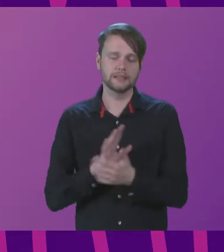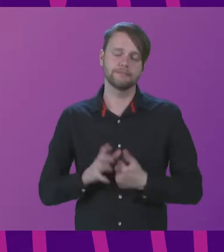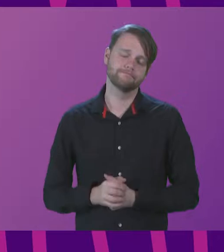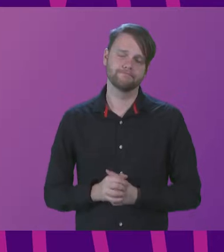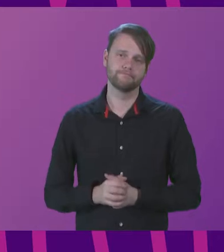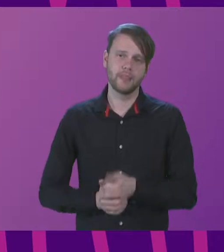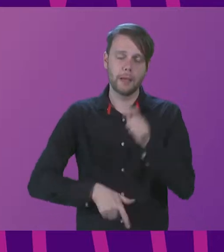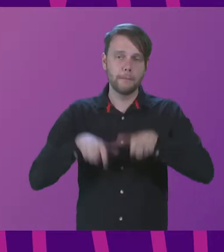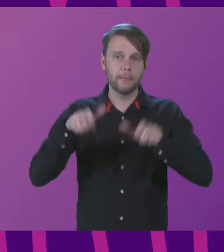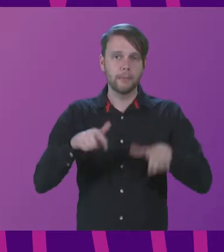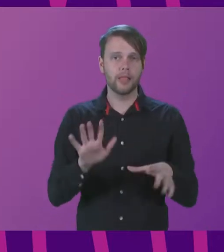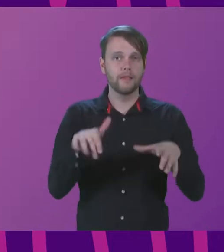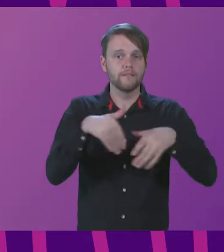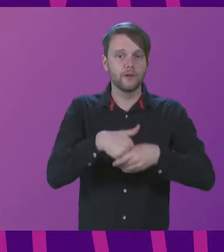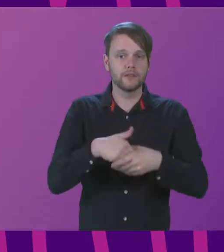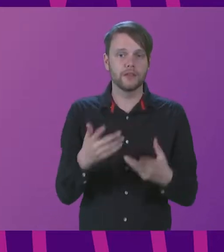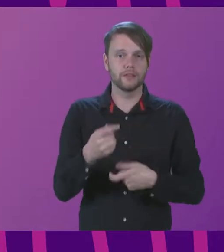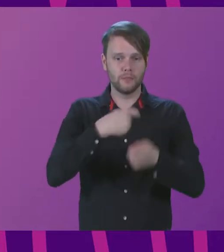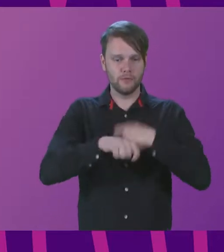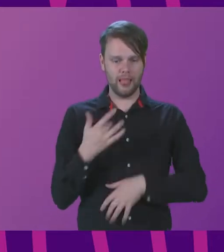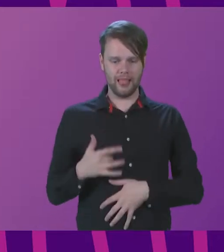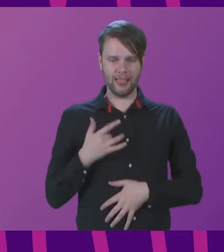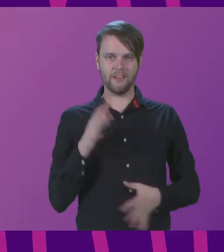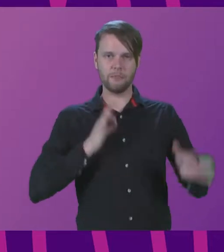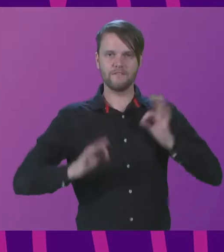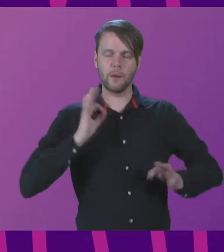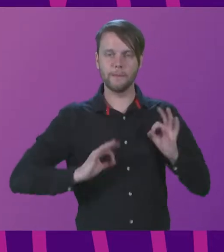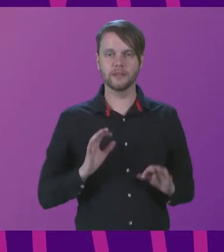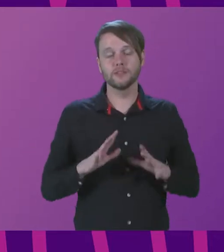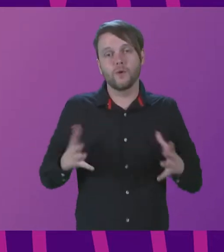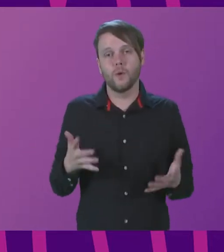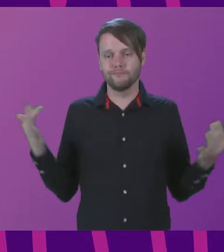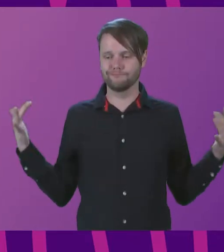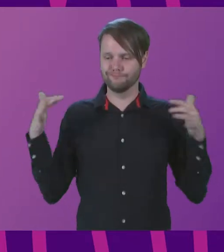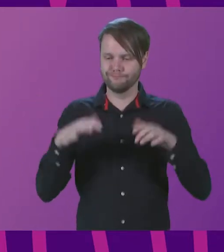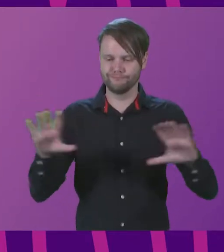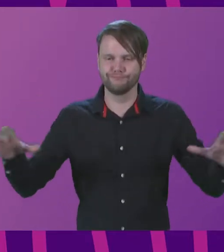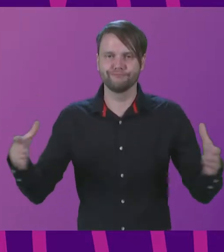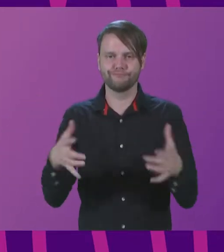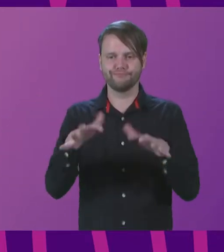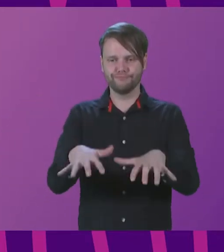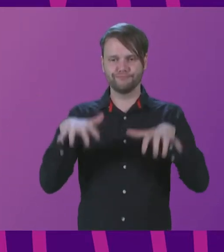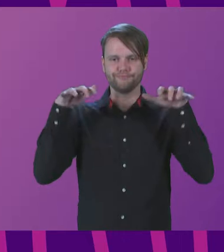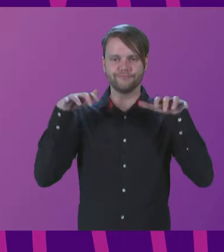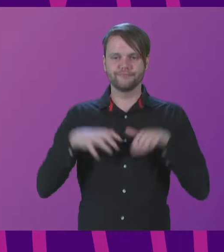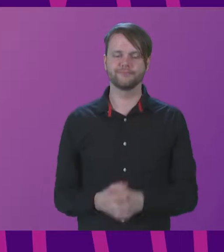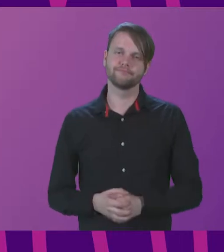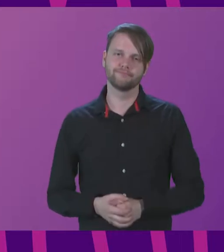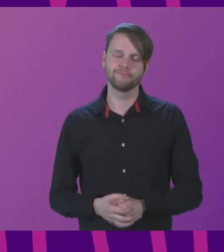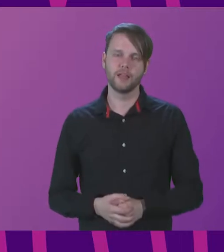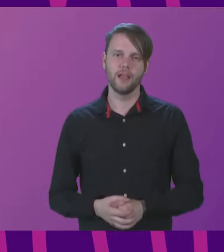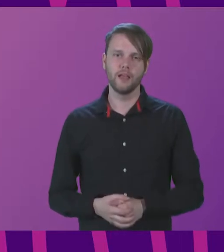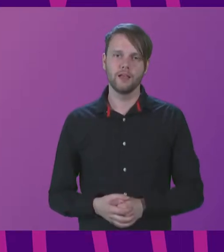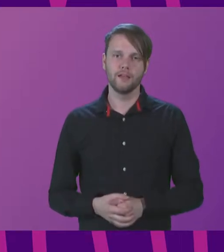people who were involved in putting on live performances or gathering large groups of people together. And